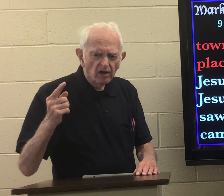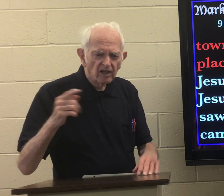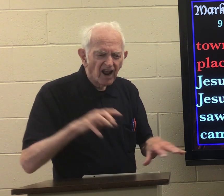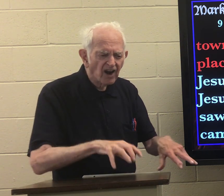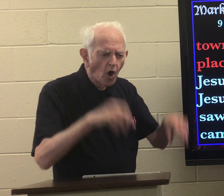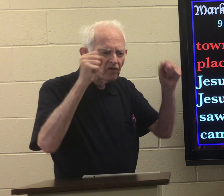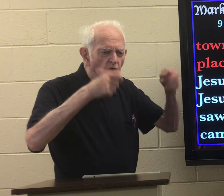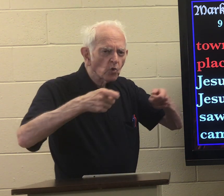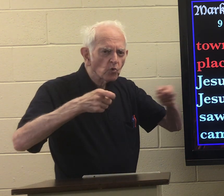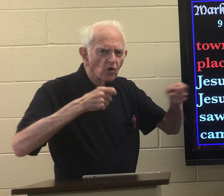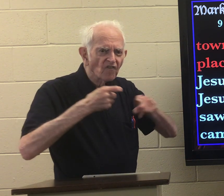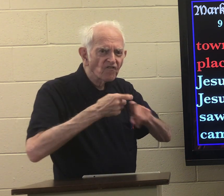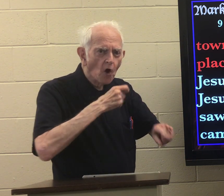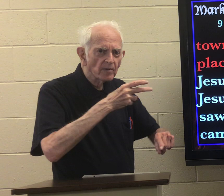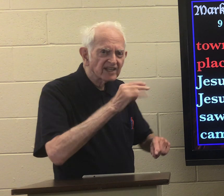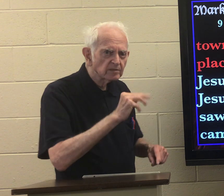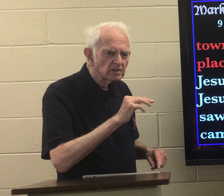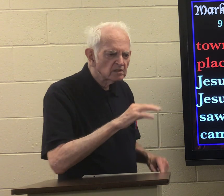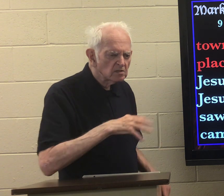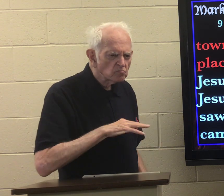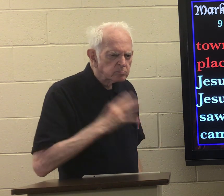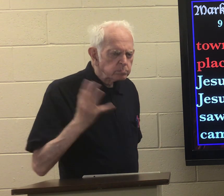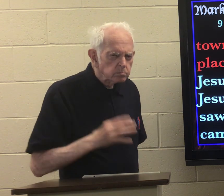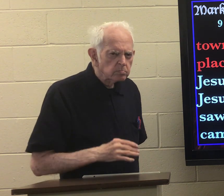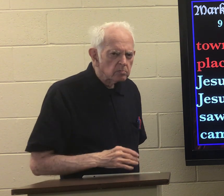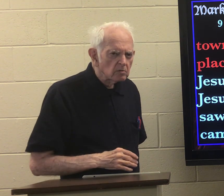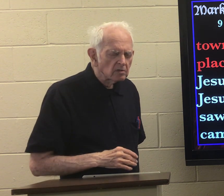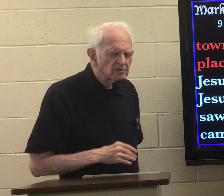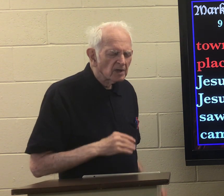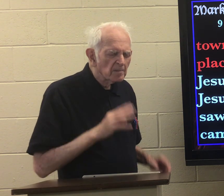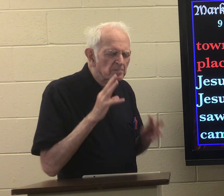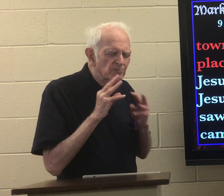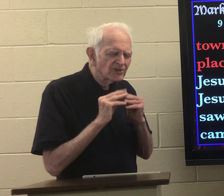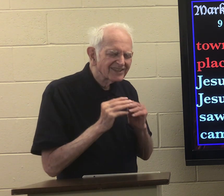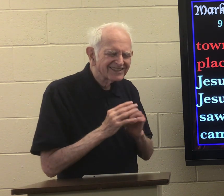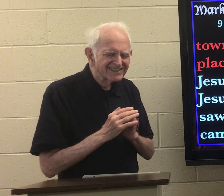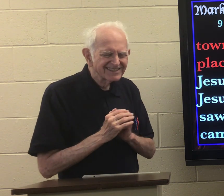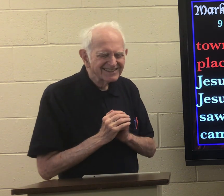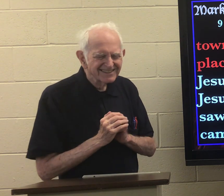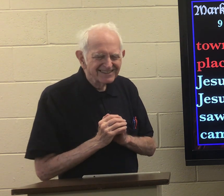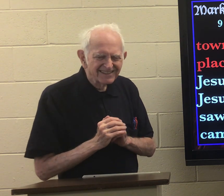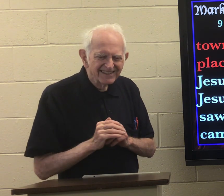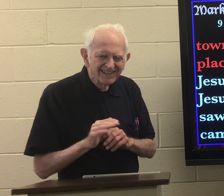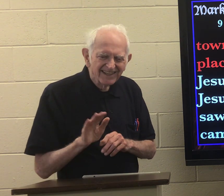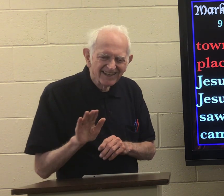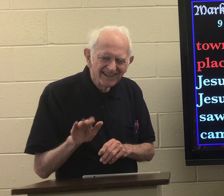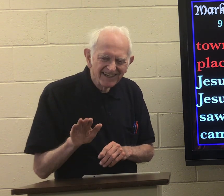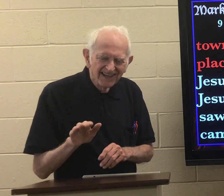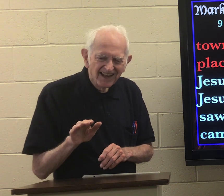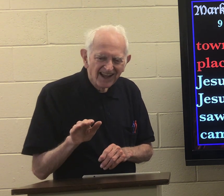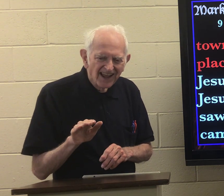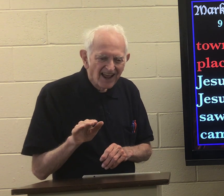anyone to take over a rule from him he didn't like it and so he smiled and said